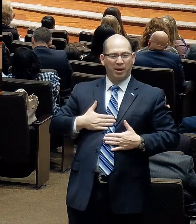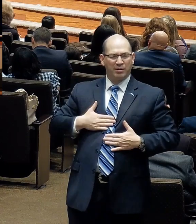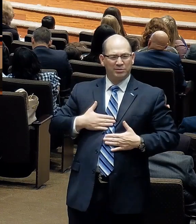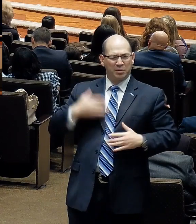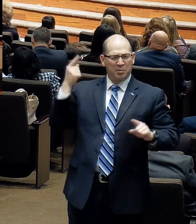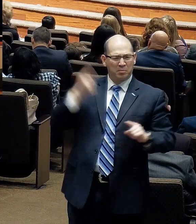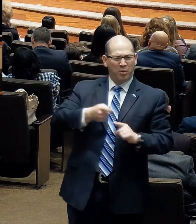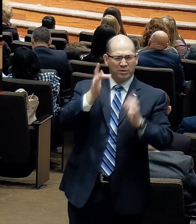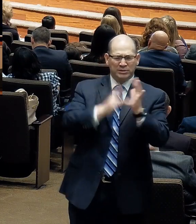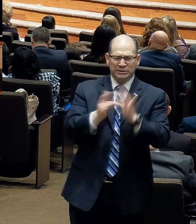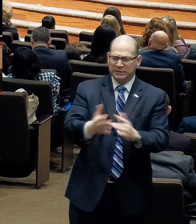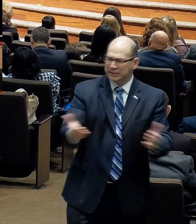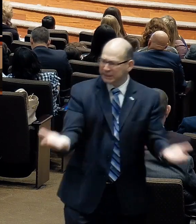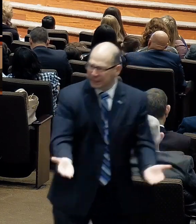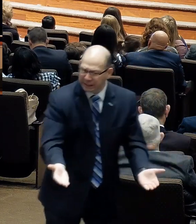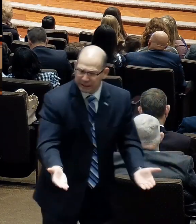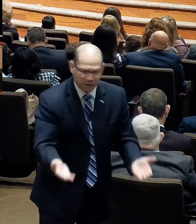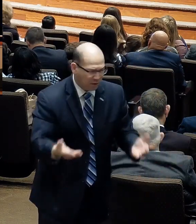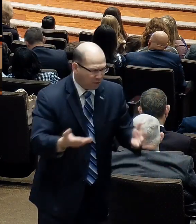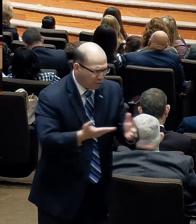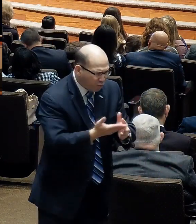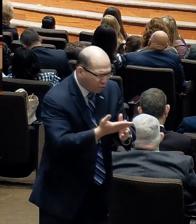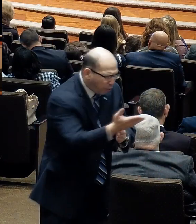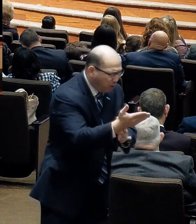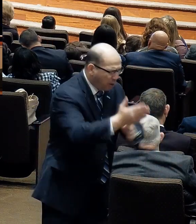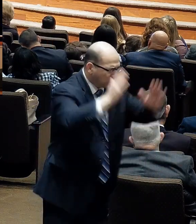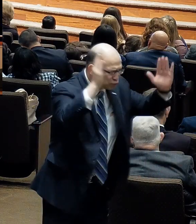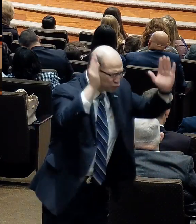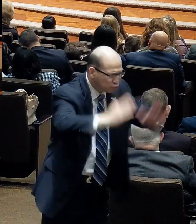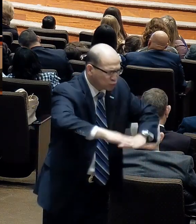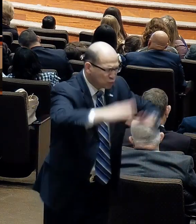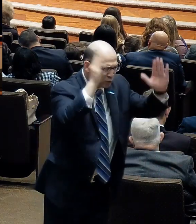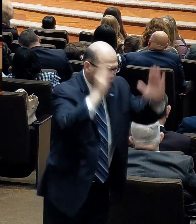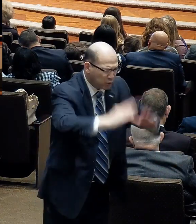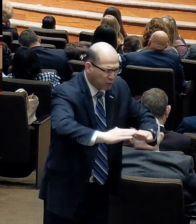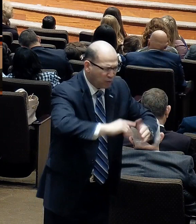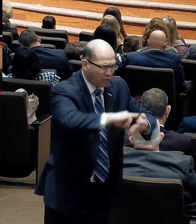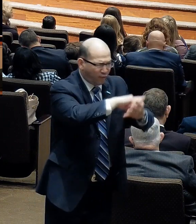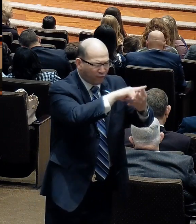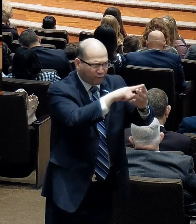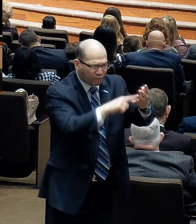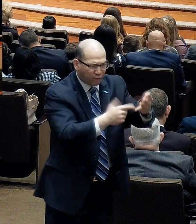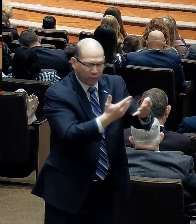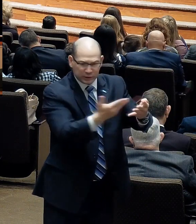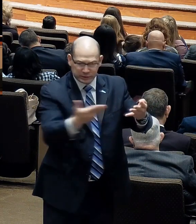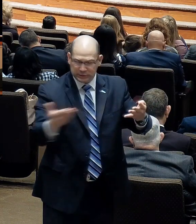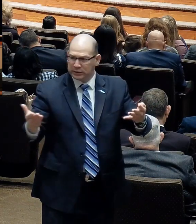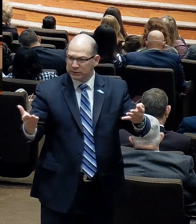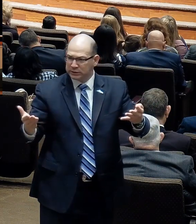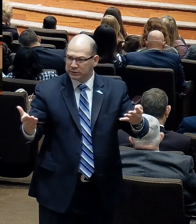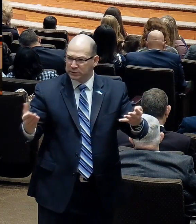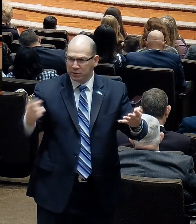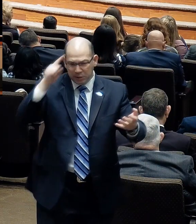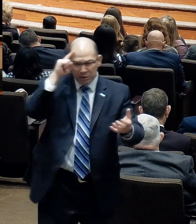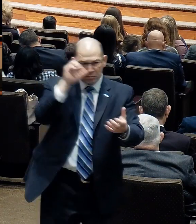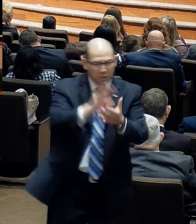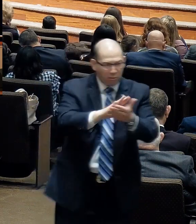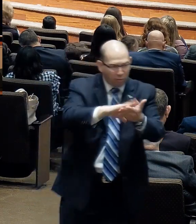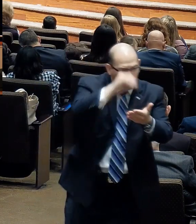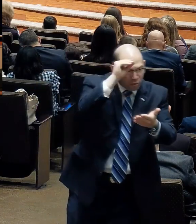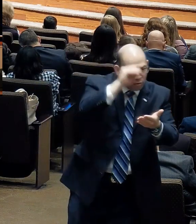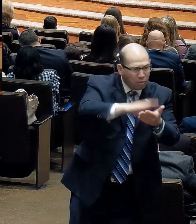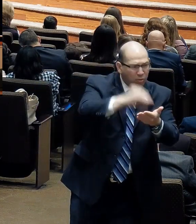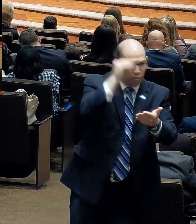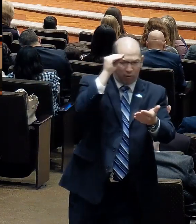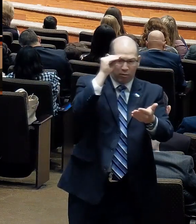And when we walk through trials with Jesus, I want to give you quickly, there are four things in this passage that I believe we find that he uses the trials to do